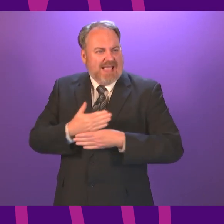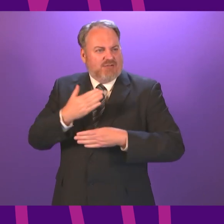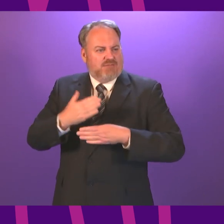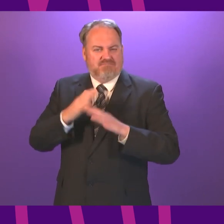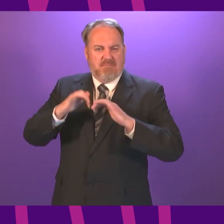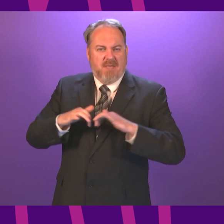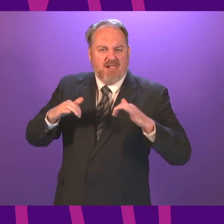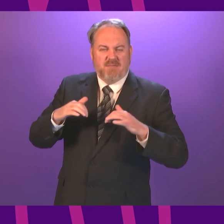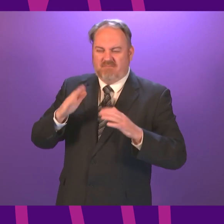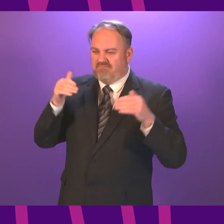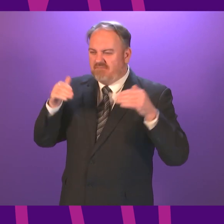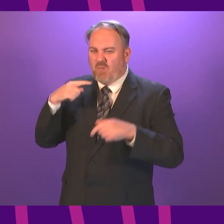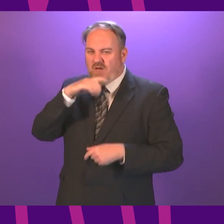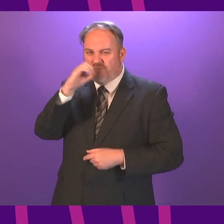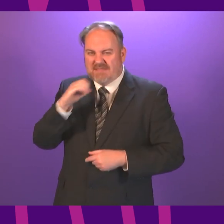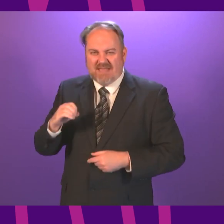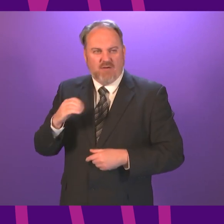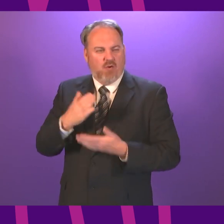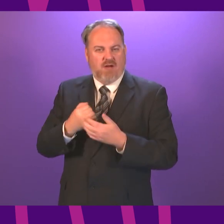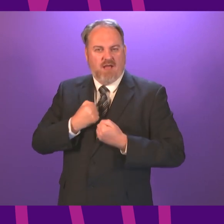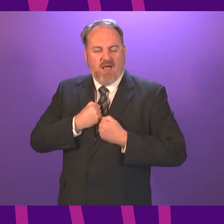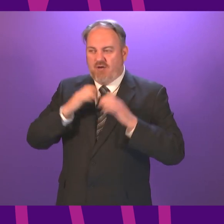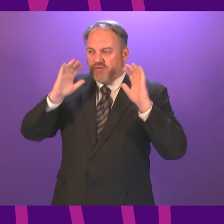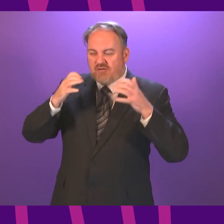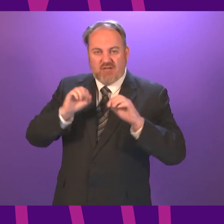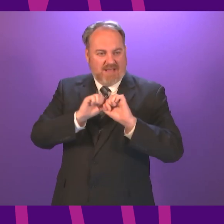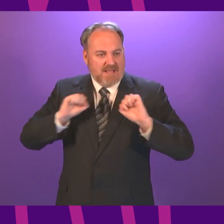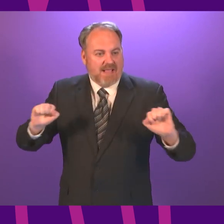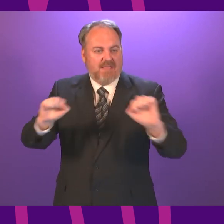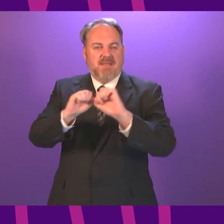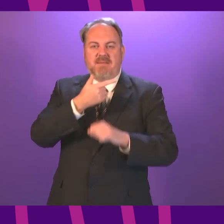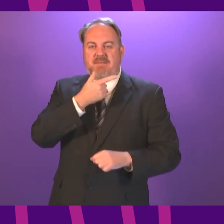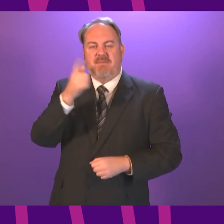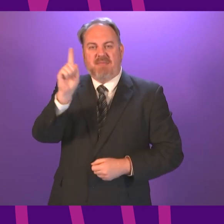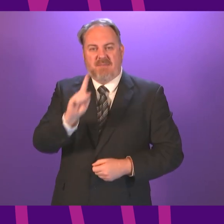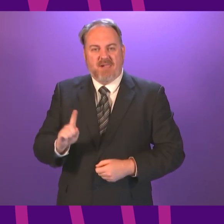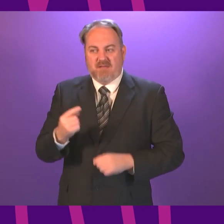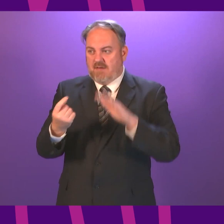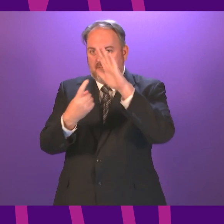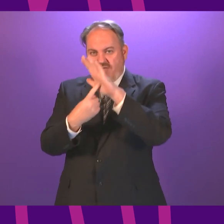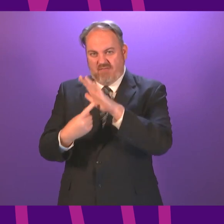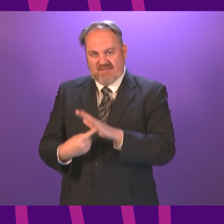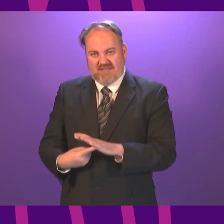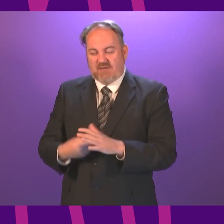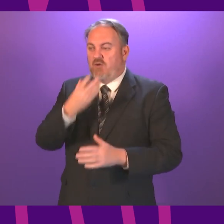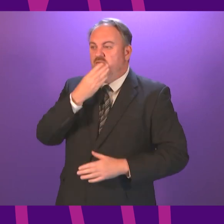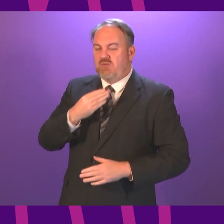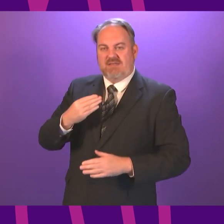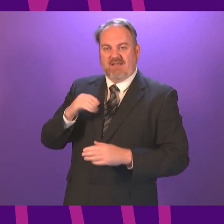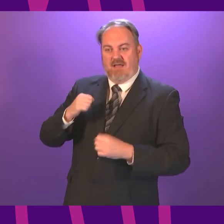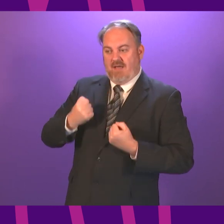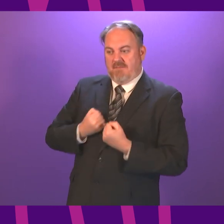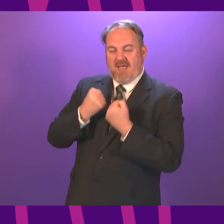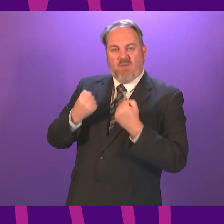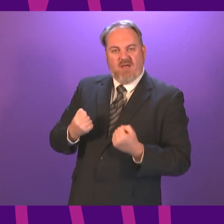focuses 100% on people's priorities and gets things done using the powers that this Parliament has right now. Or